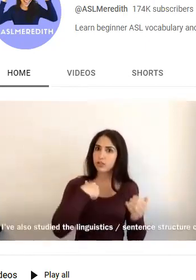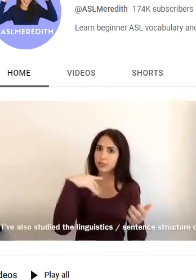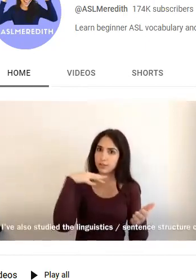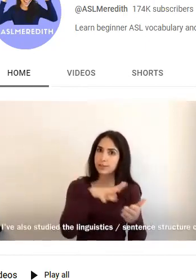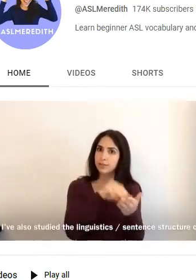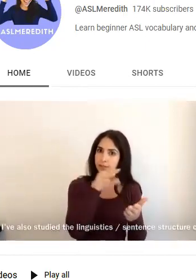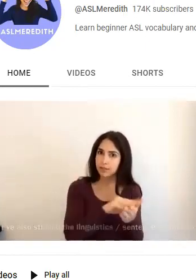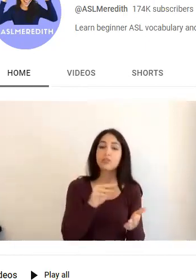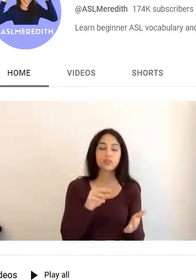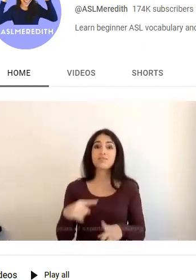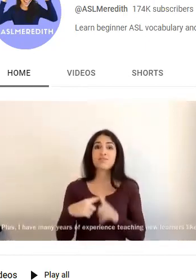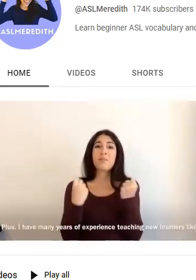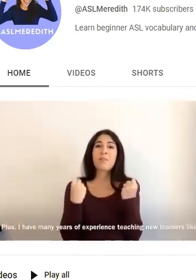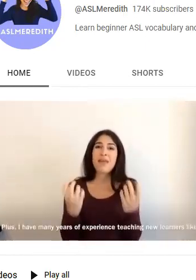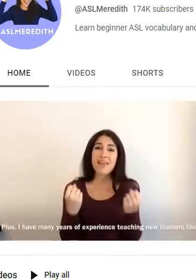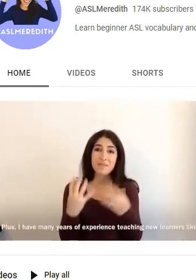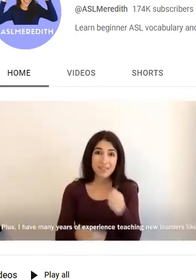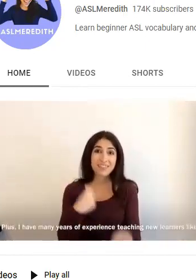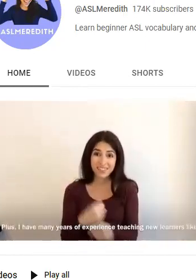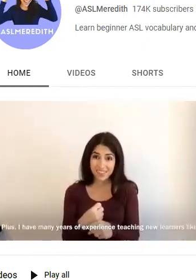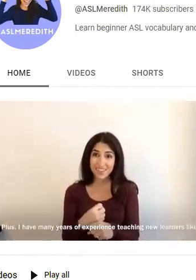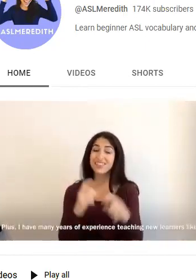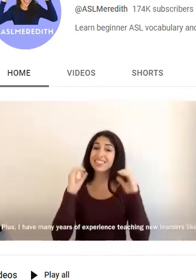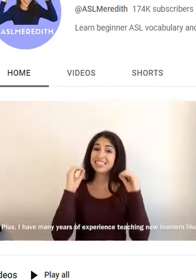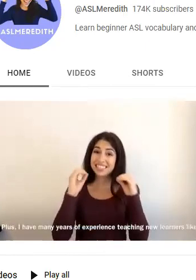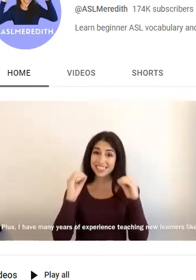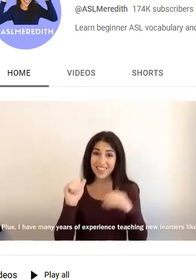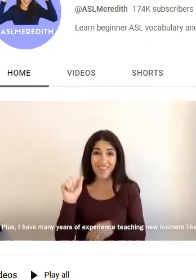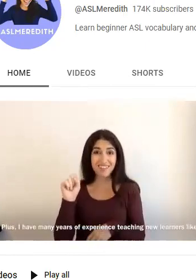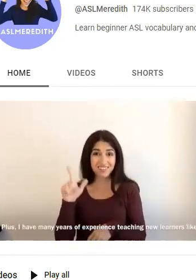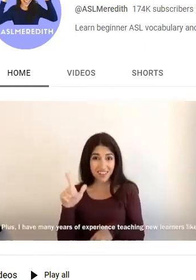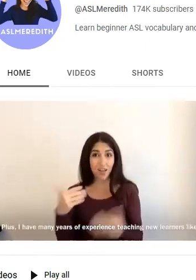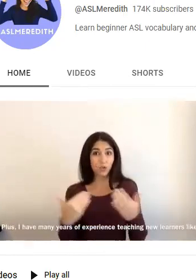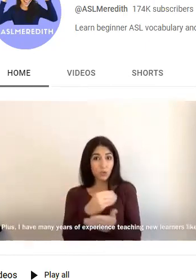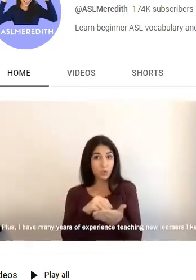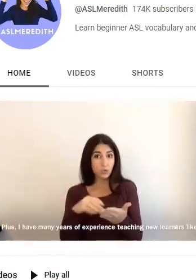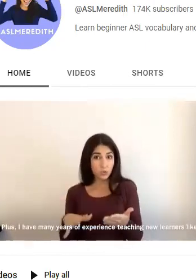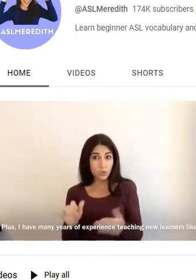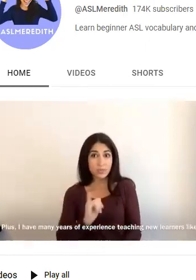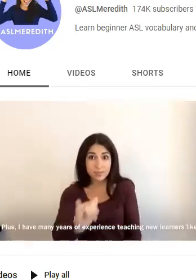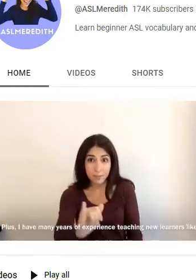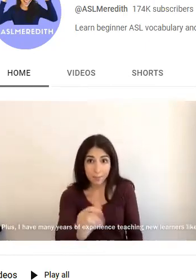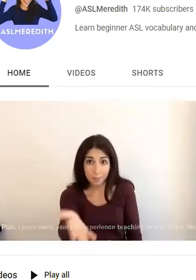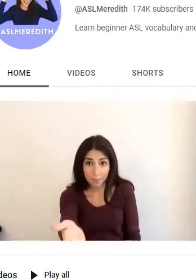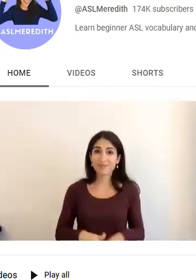Um, she gives you some tips about signs that get mixed up, tips for practice for fingerspelling, grammar,